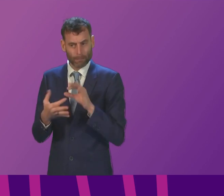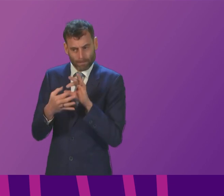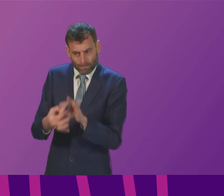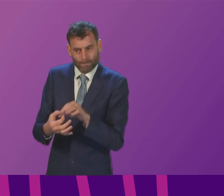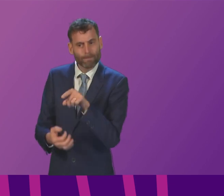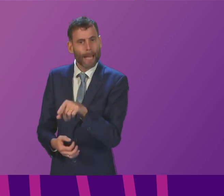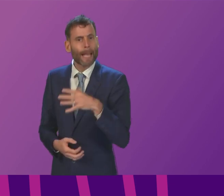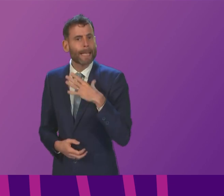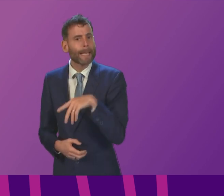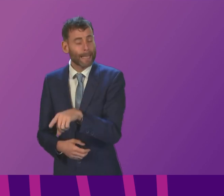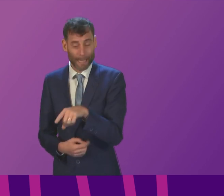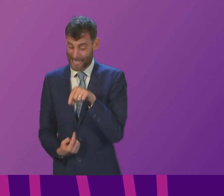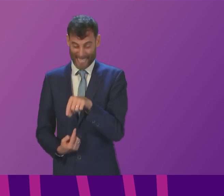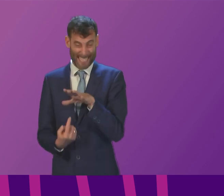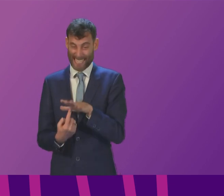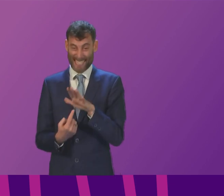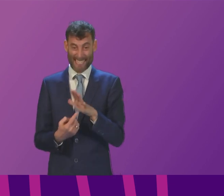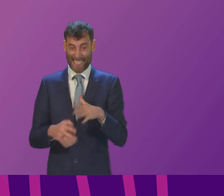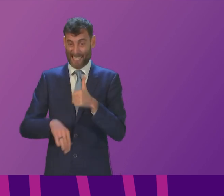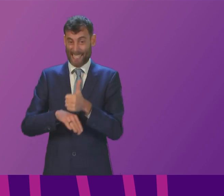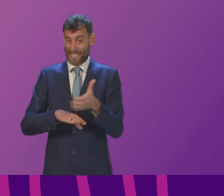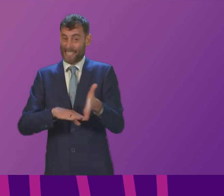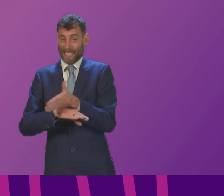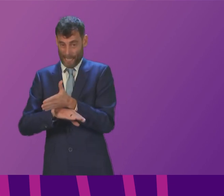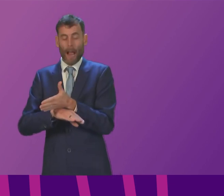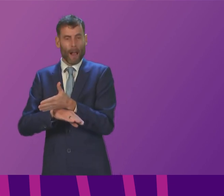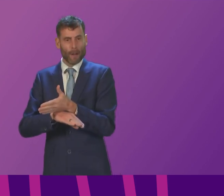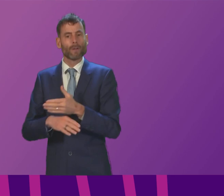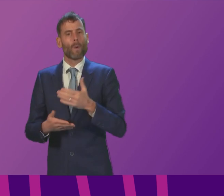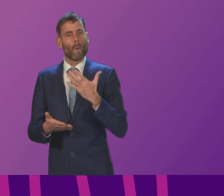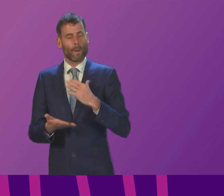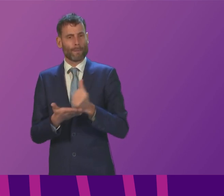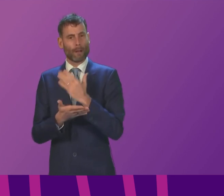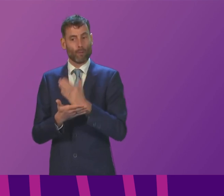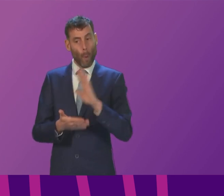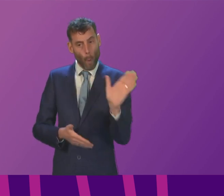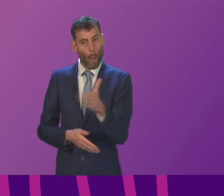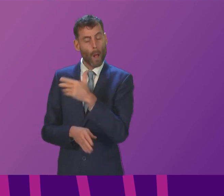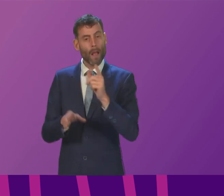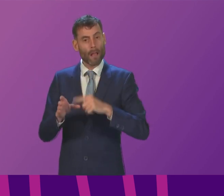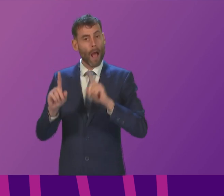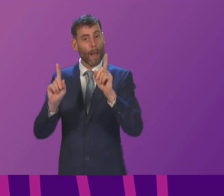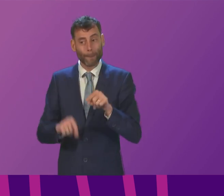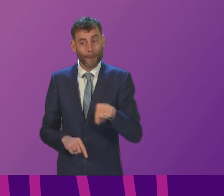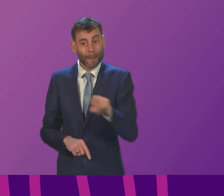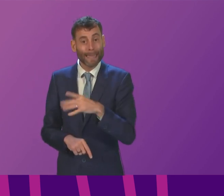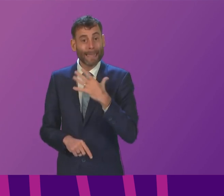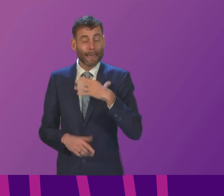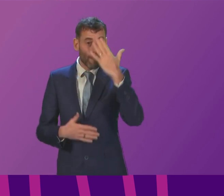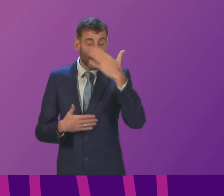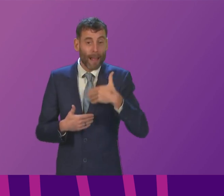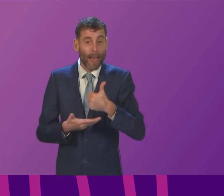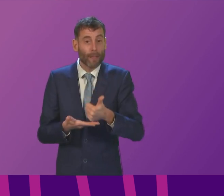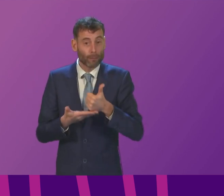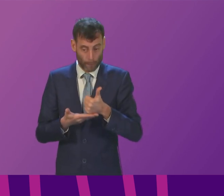an area of significant priority so that we can get to the position where every young person who needs the support of mental health services gets the right